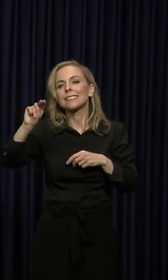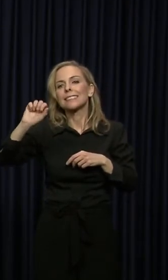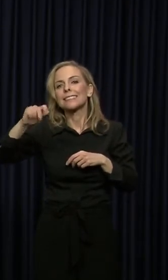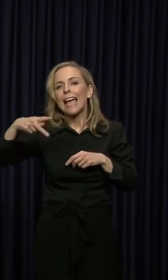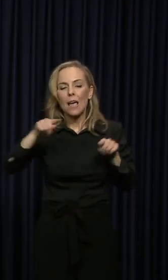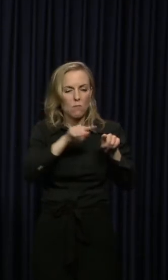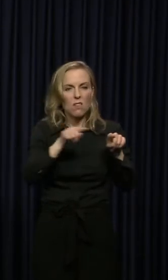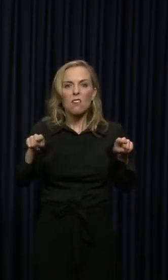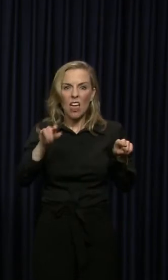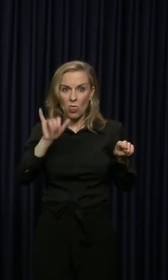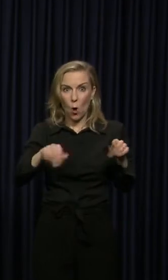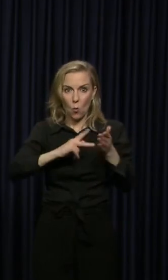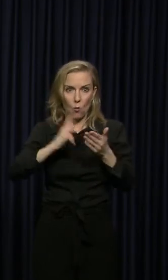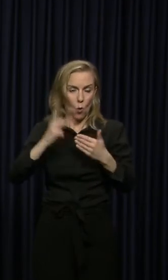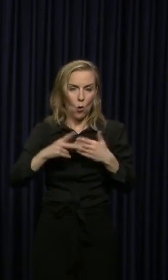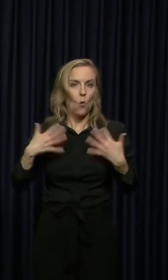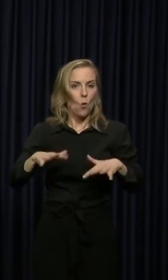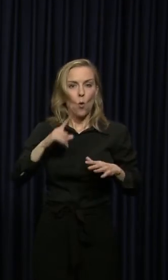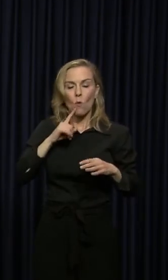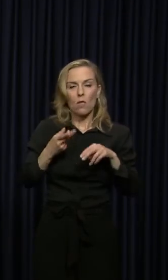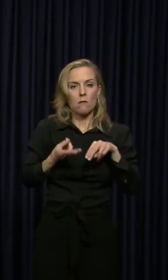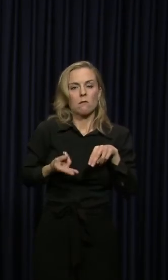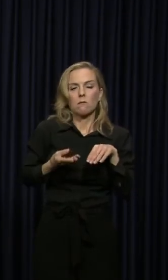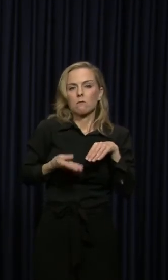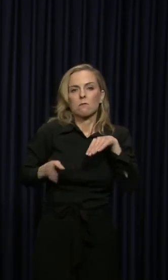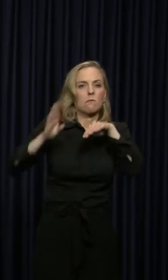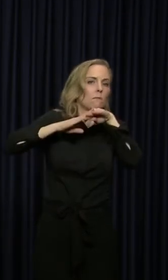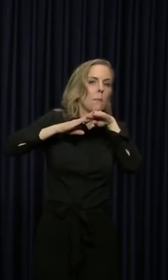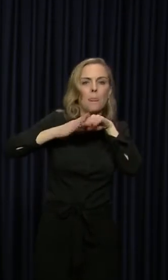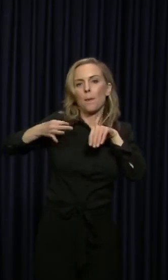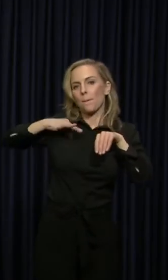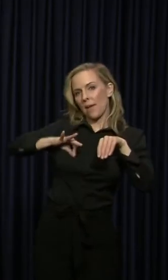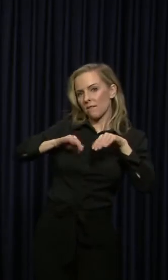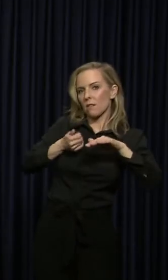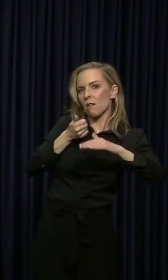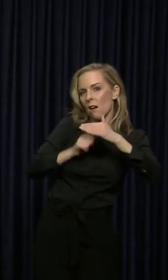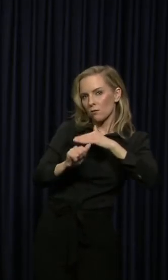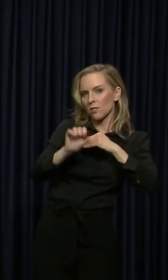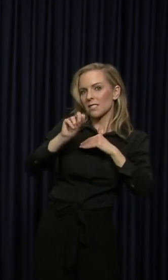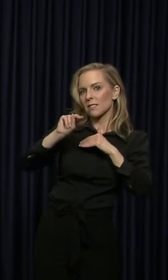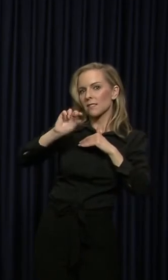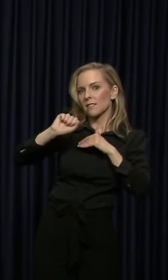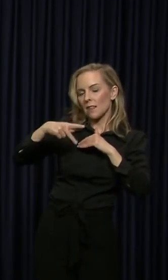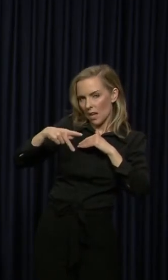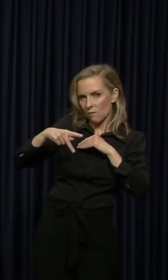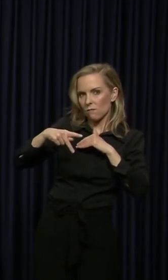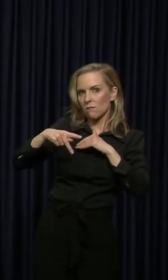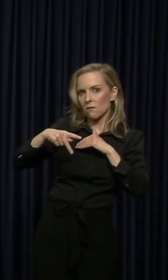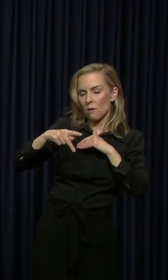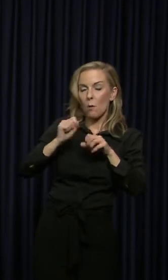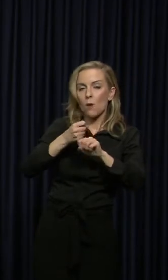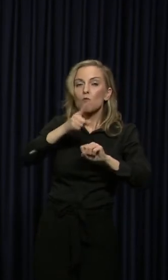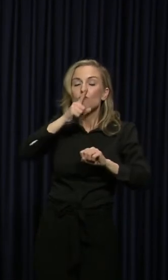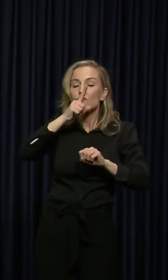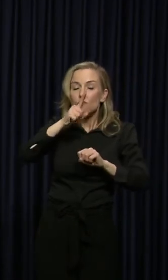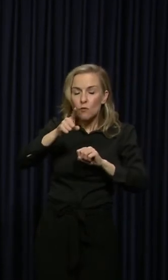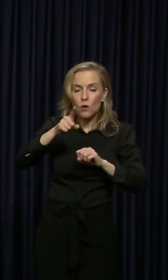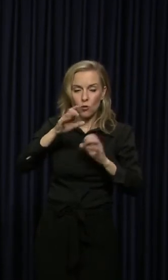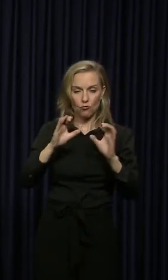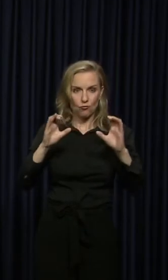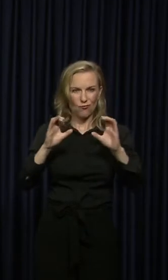as maximize the benefits that anybody can receive under SNAP and made sure that those